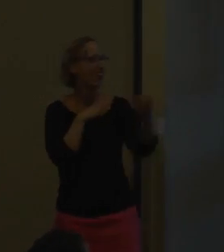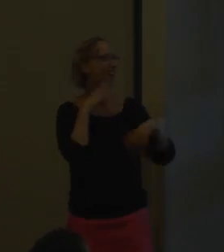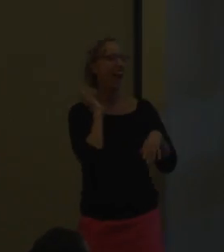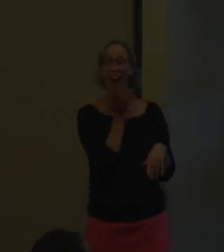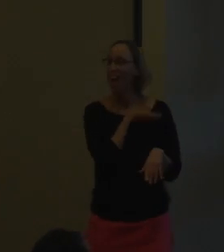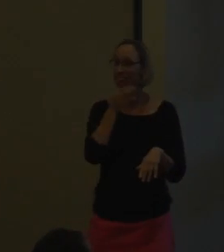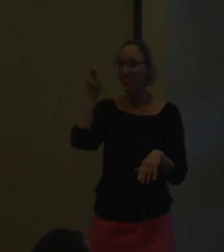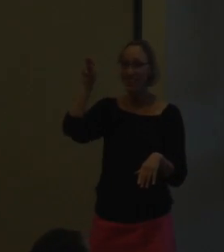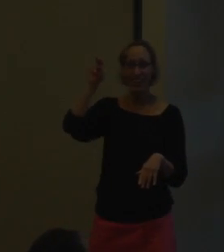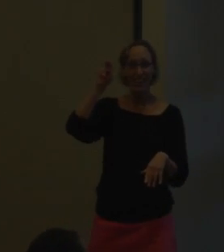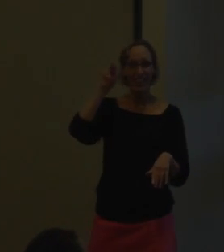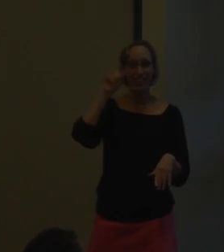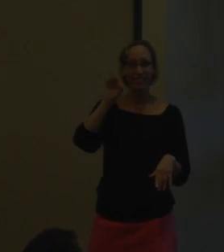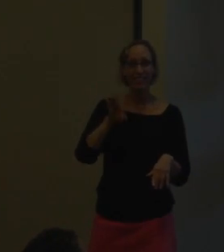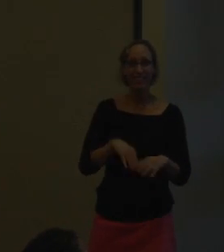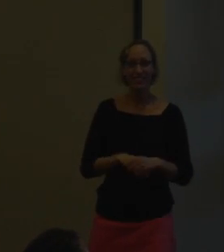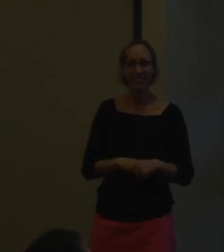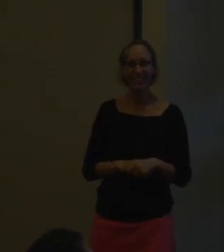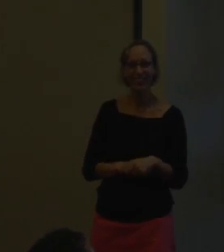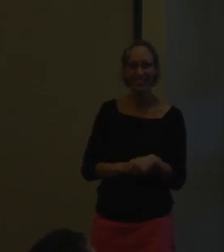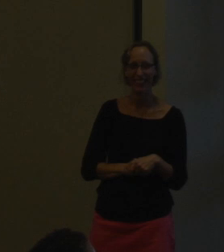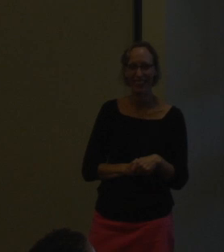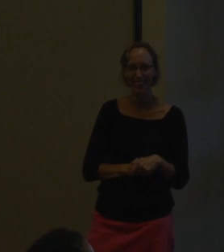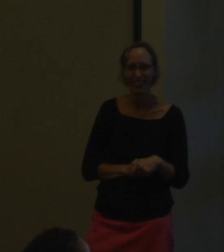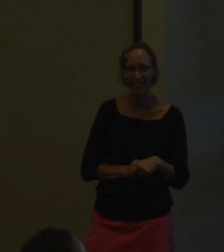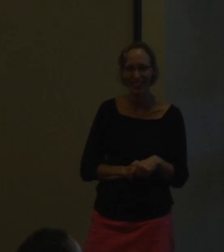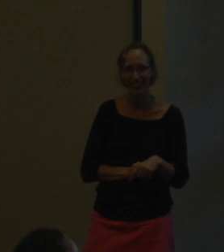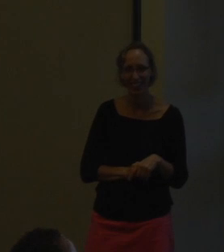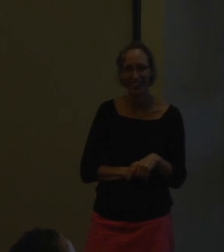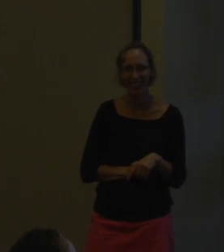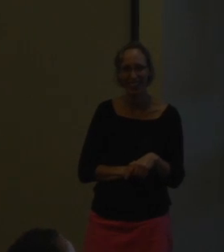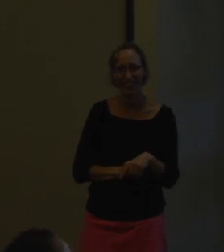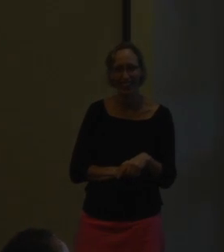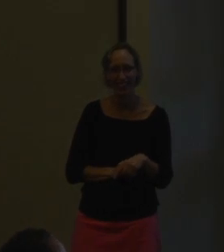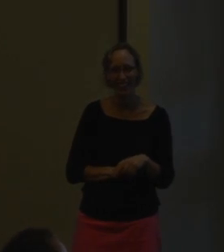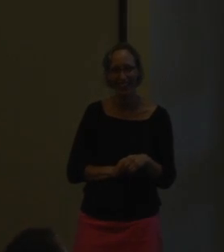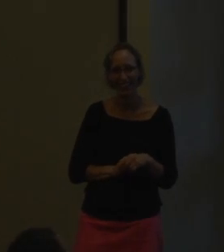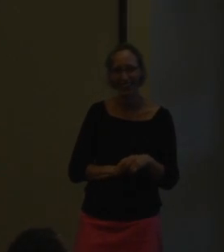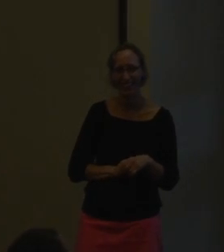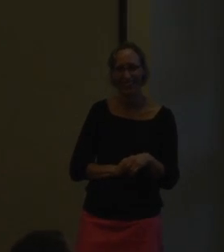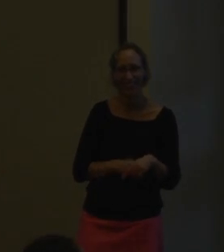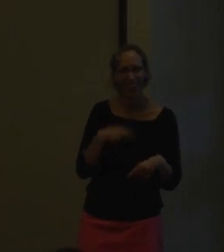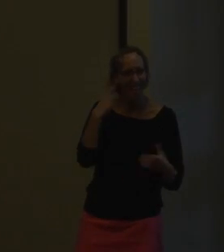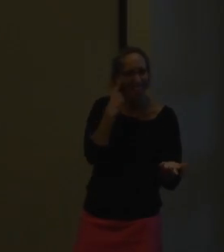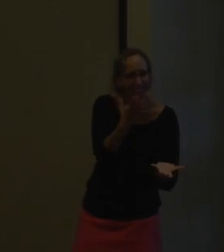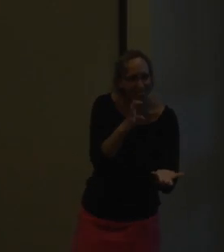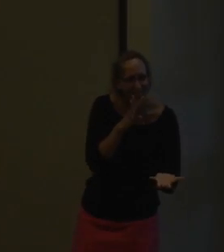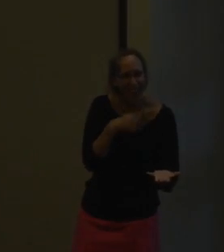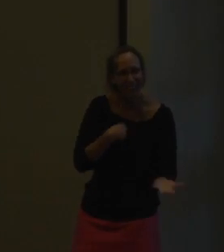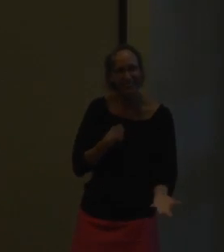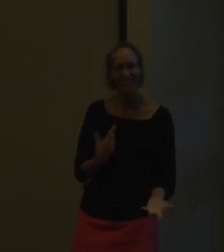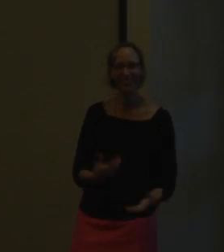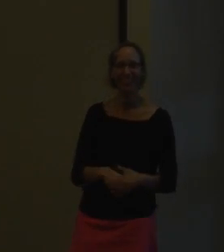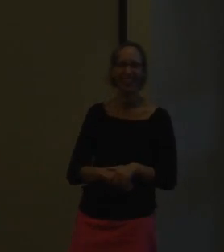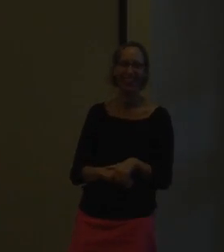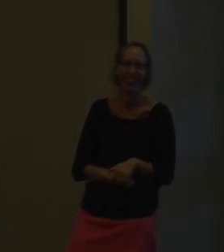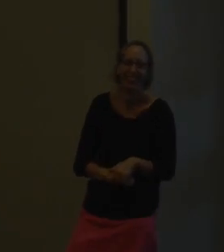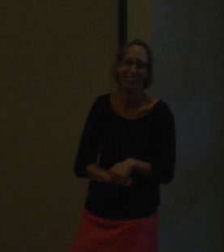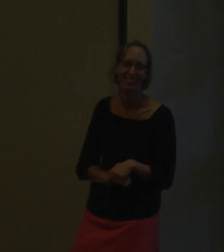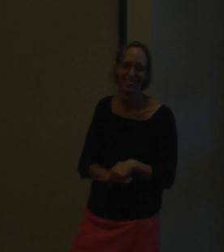Sorry, there's a fly over here by the interpreter. I'm so sorry. She's so distracted because I'm waving. I'm so sorry. I'm so... I know you want... I thought... I know. I'm